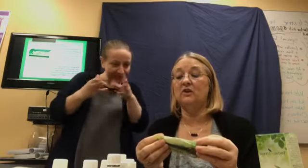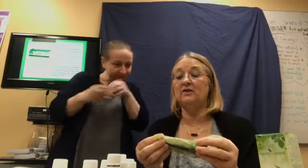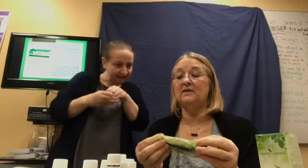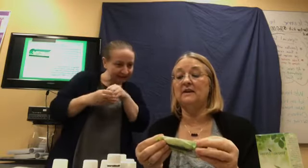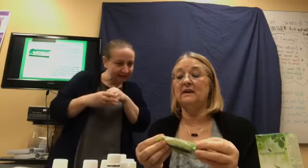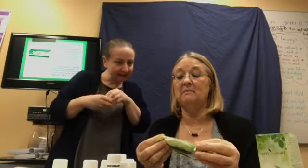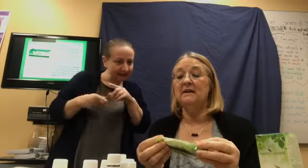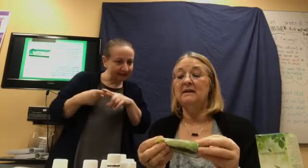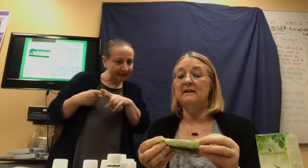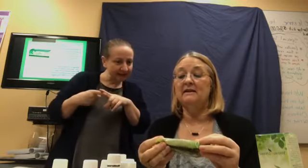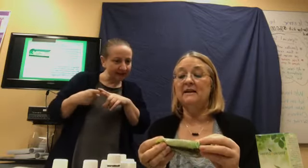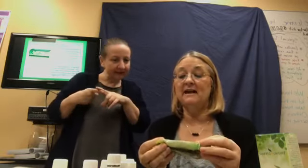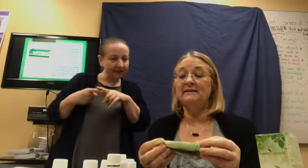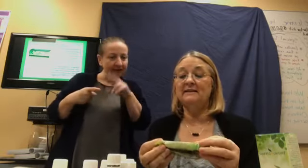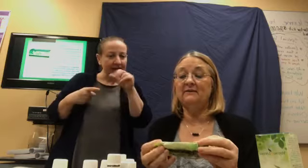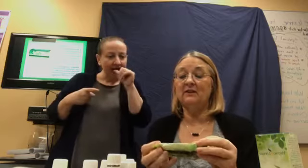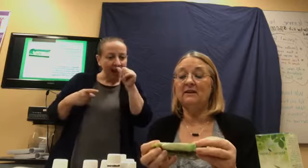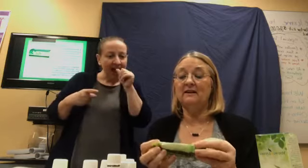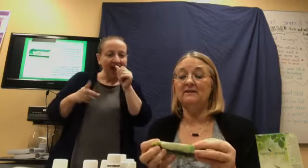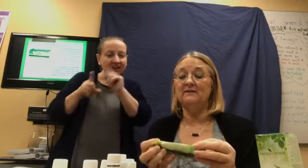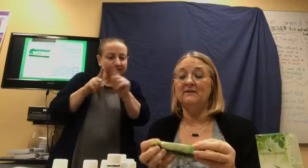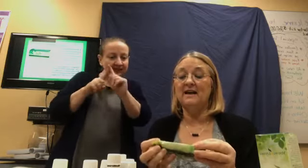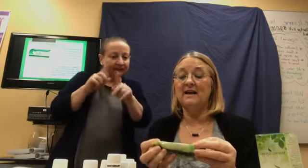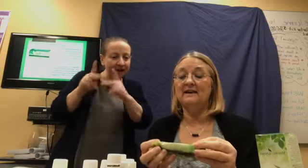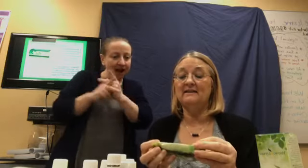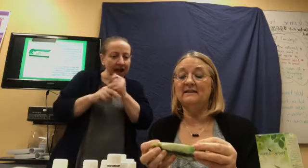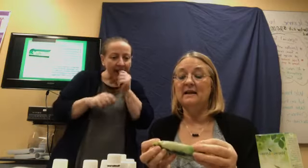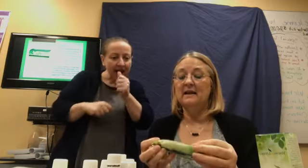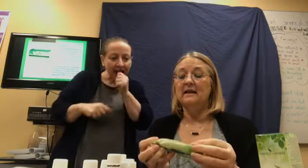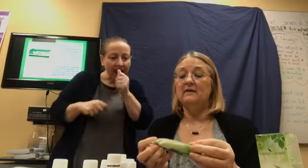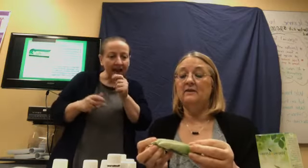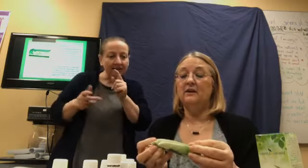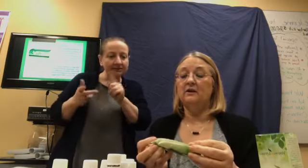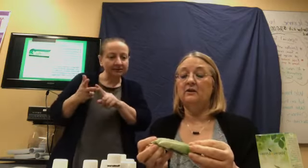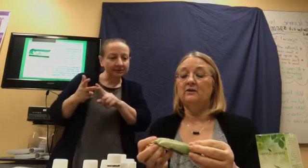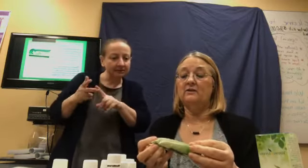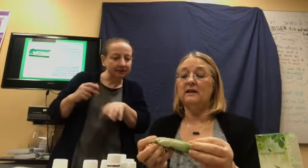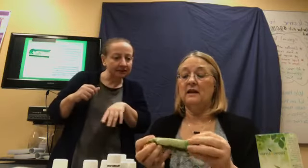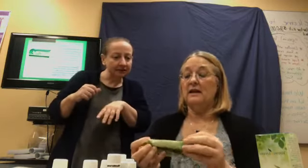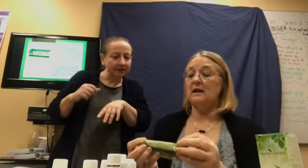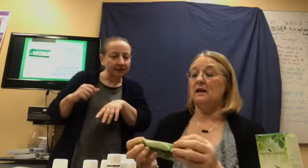there's some nuts, different kinds of nuts. There's, uh,